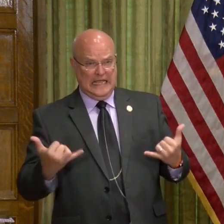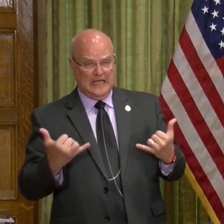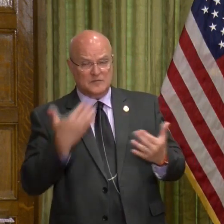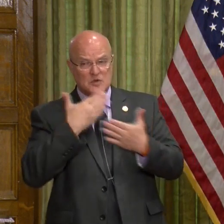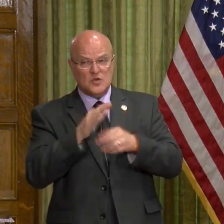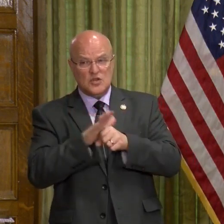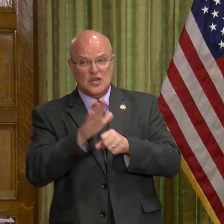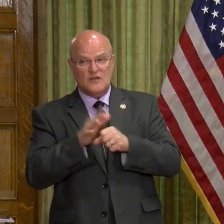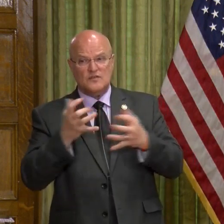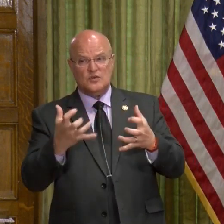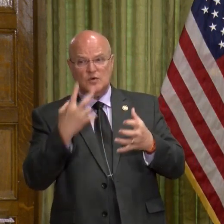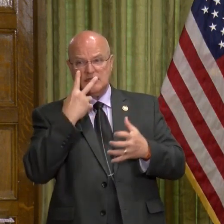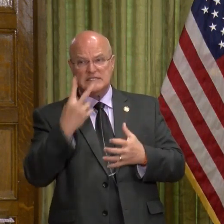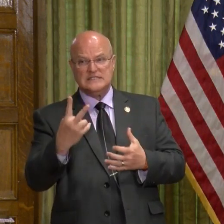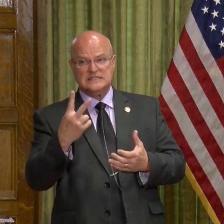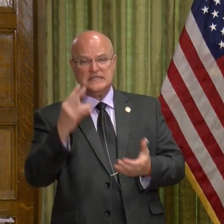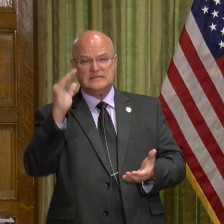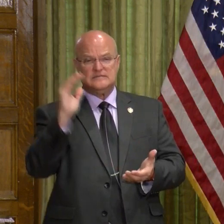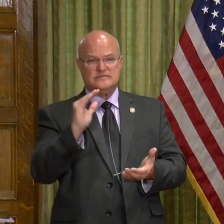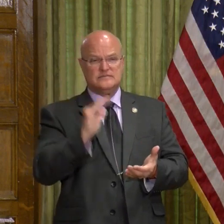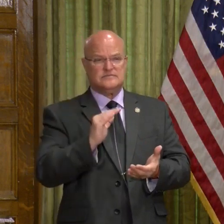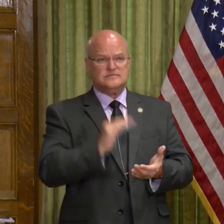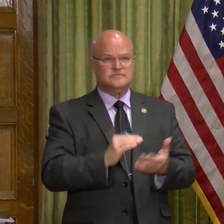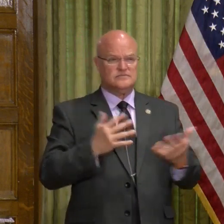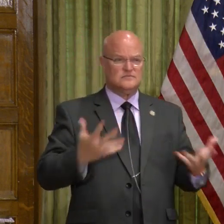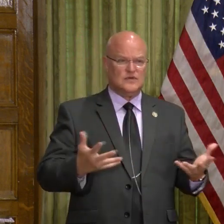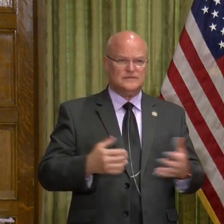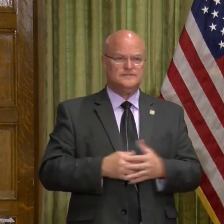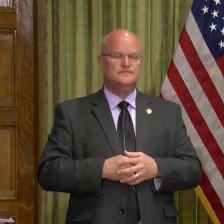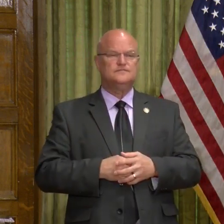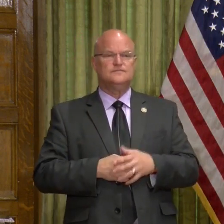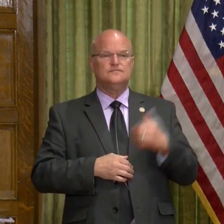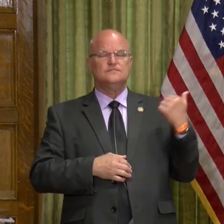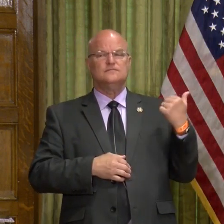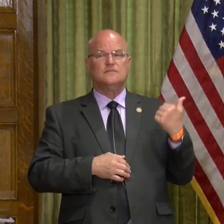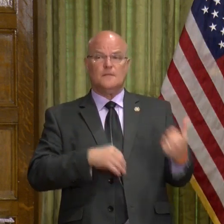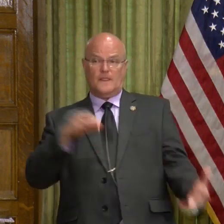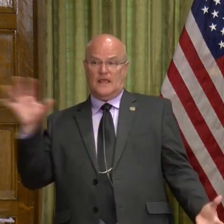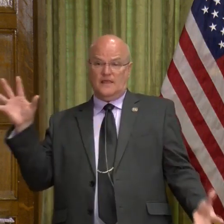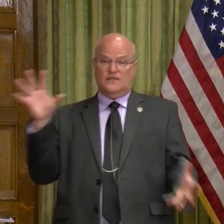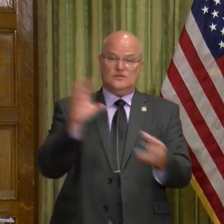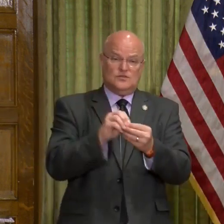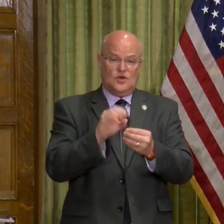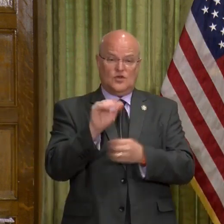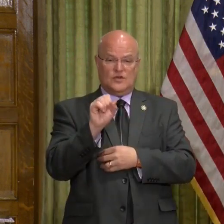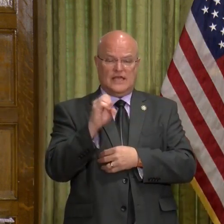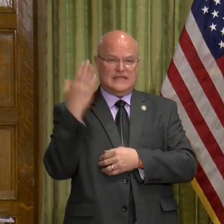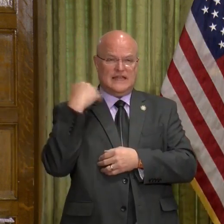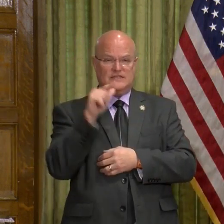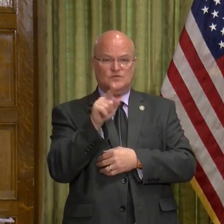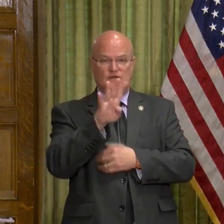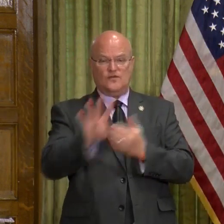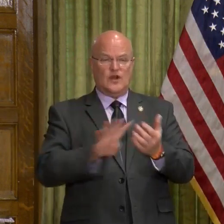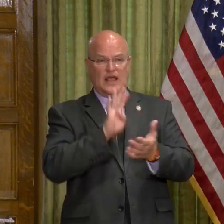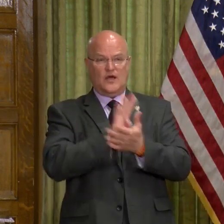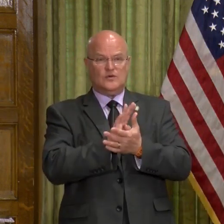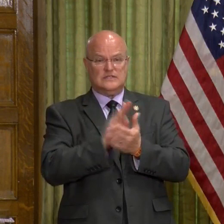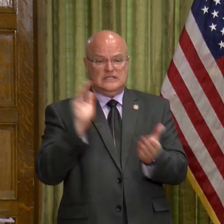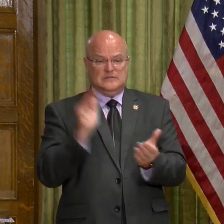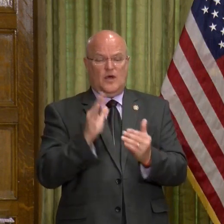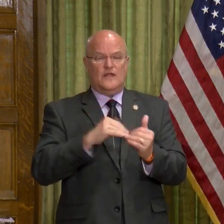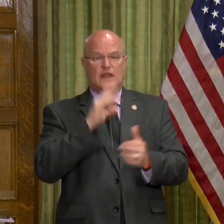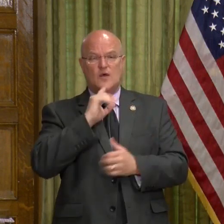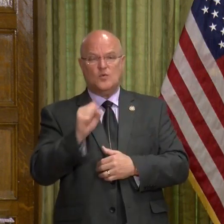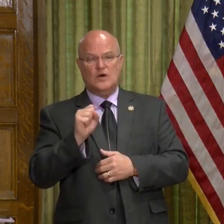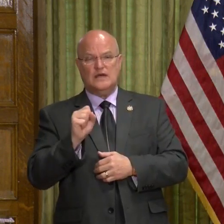good enough? Or do you want to see a different, like? Well, the total cases in the last 24 hours is smaller